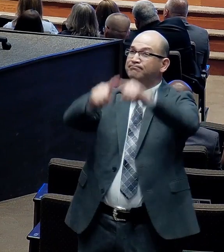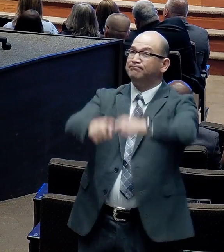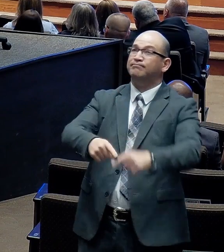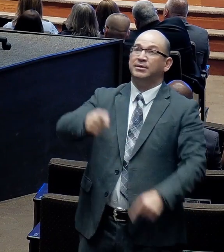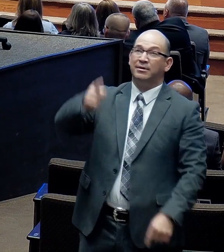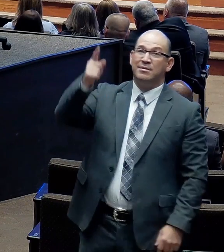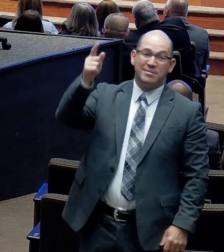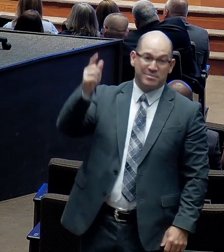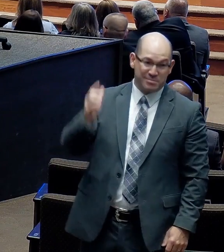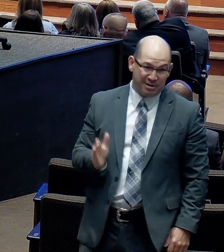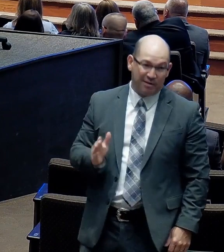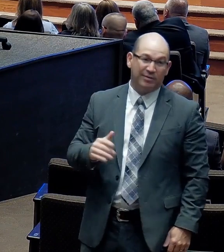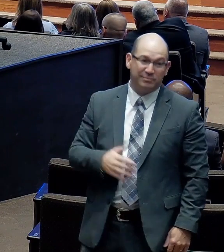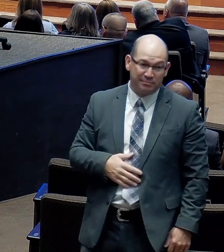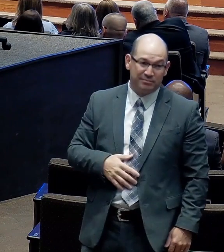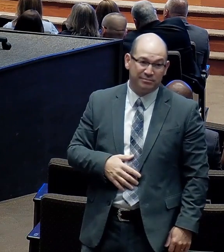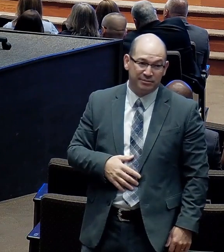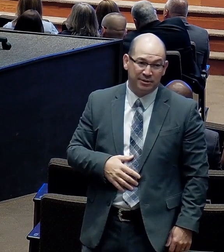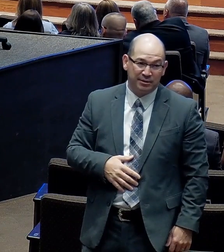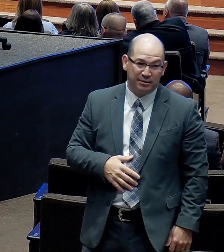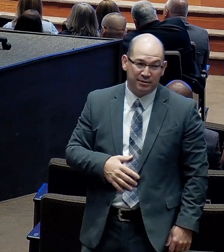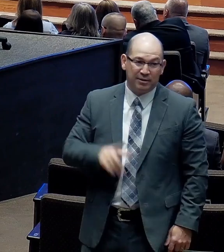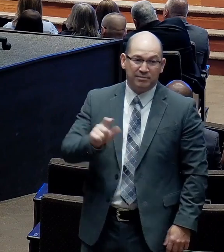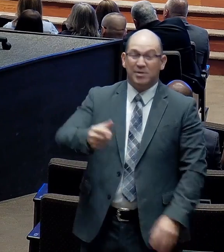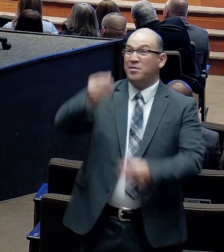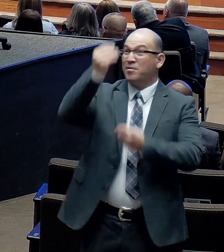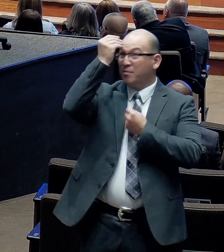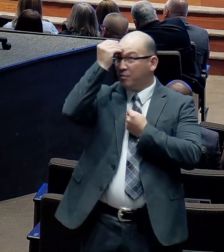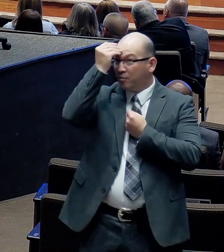And obey. God.